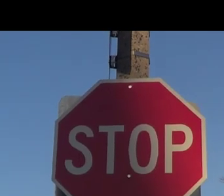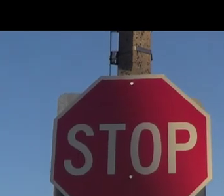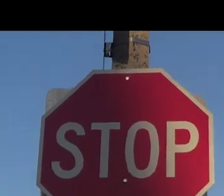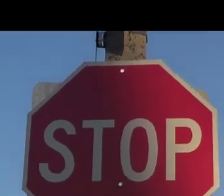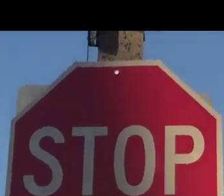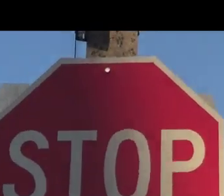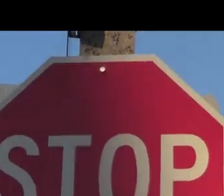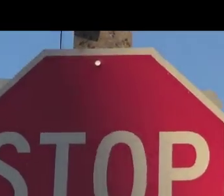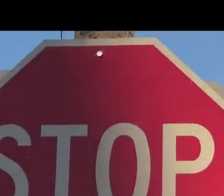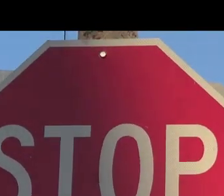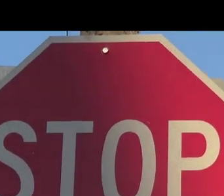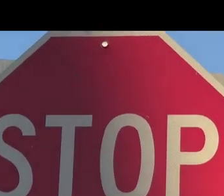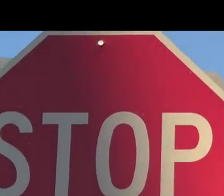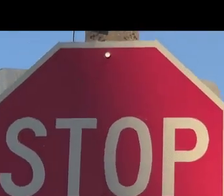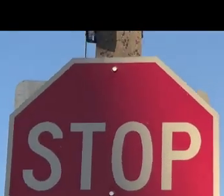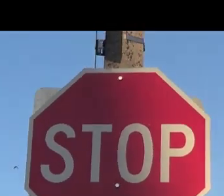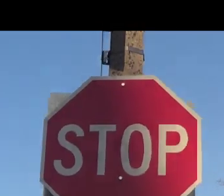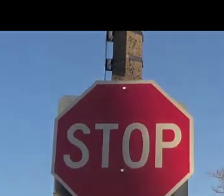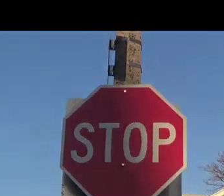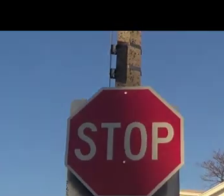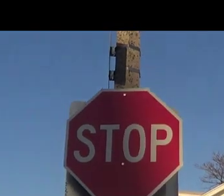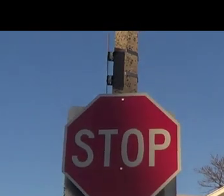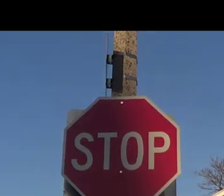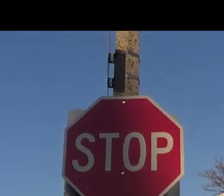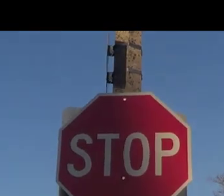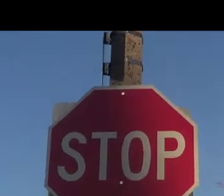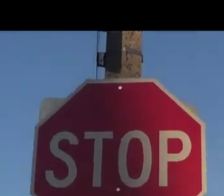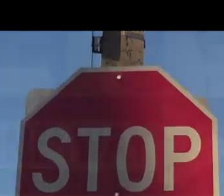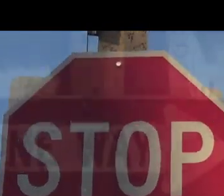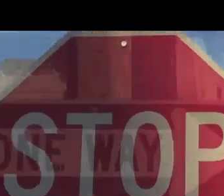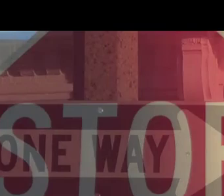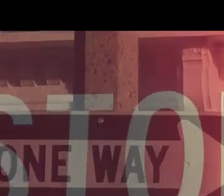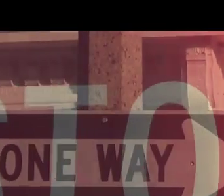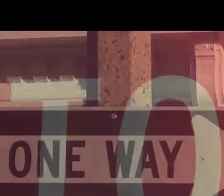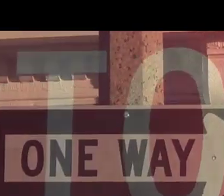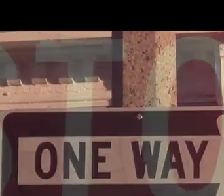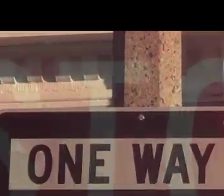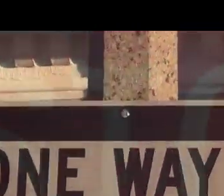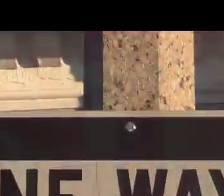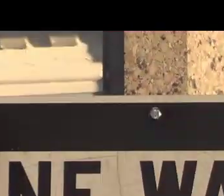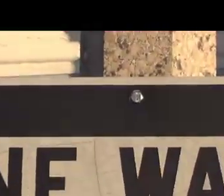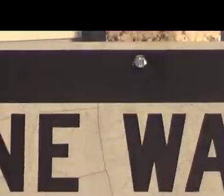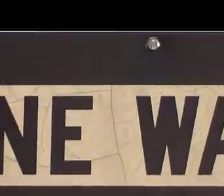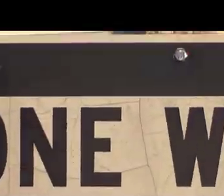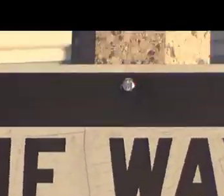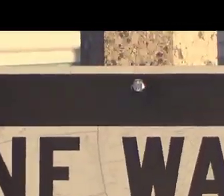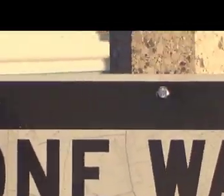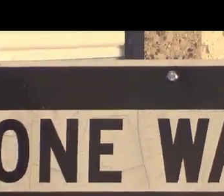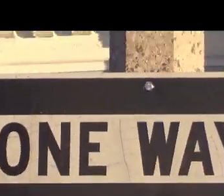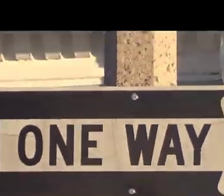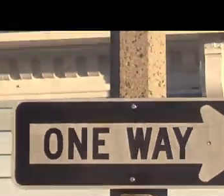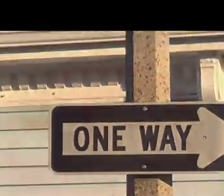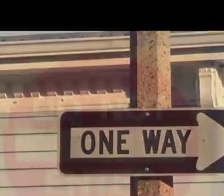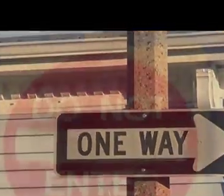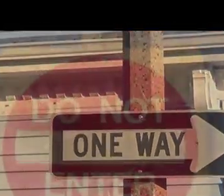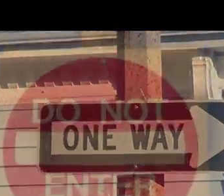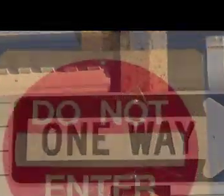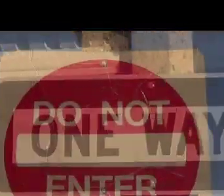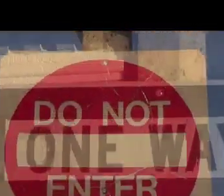I was once told that I could not make it, achieve my dreams, or ever be anybody.